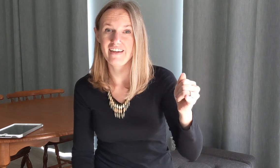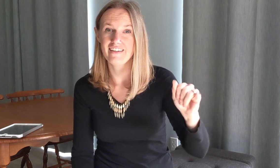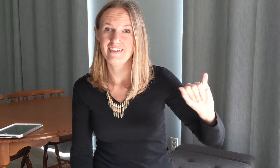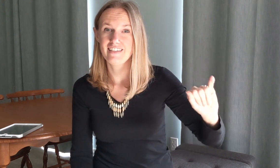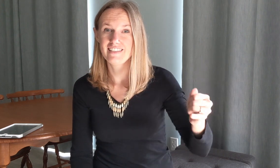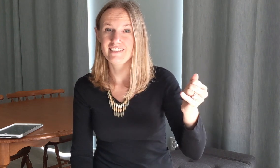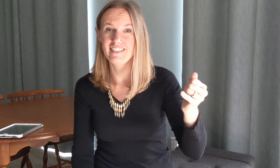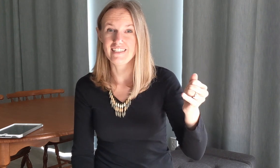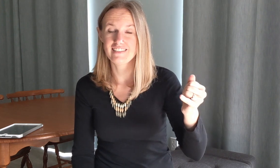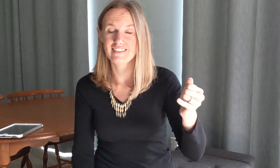just